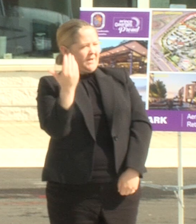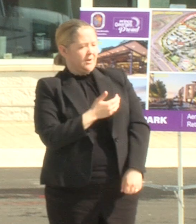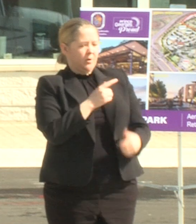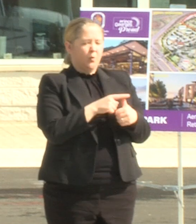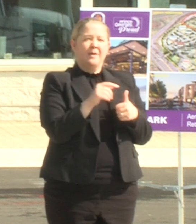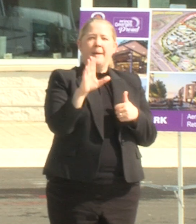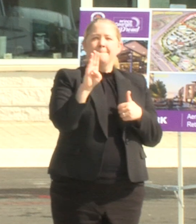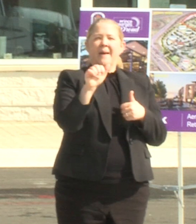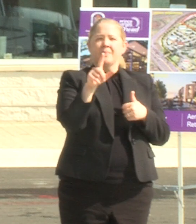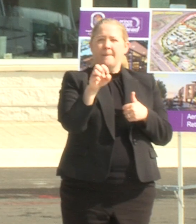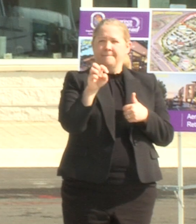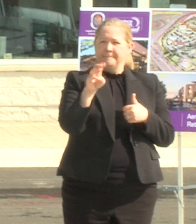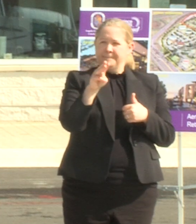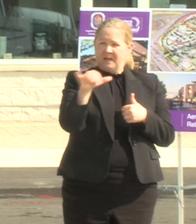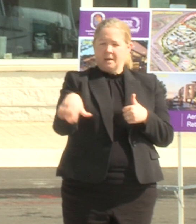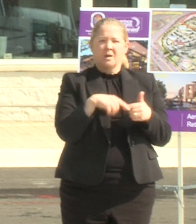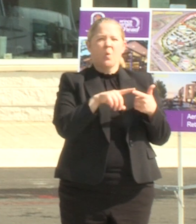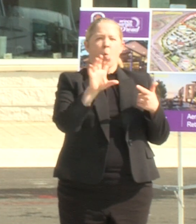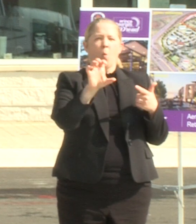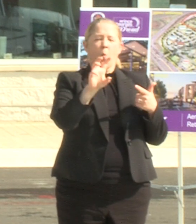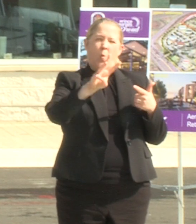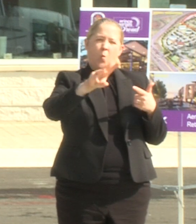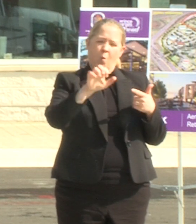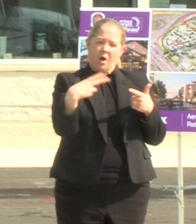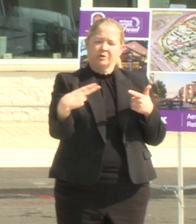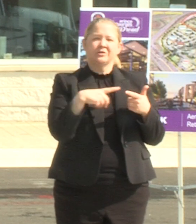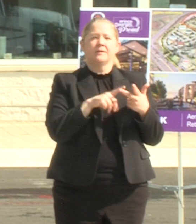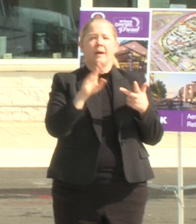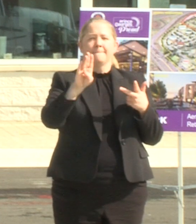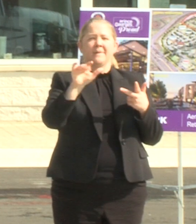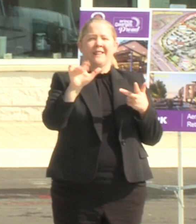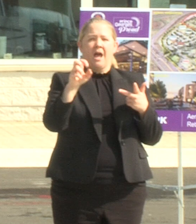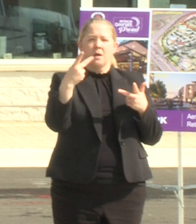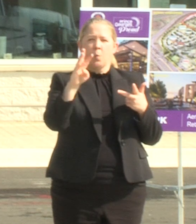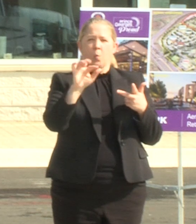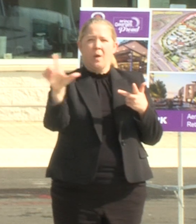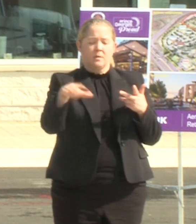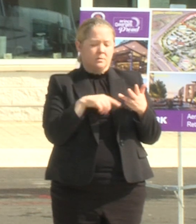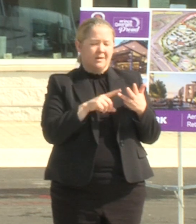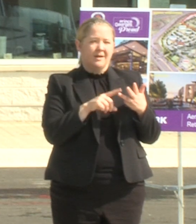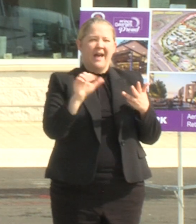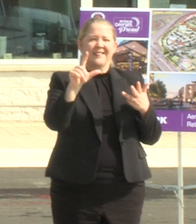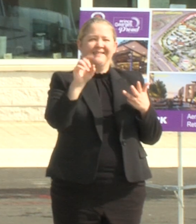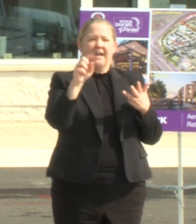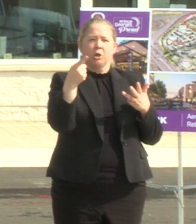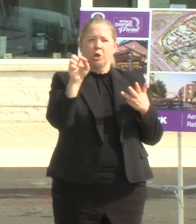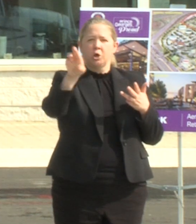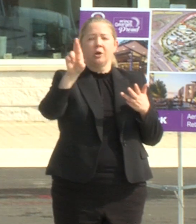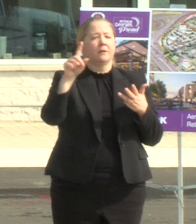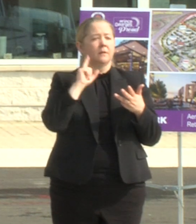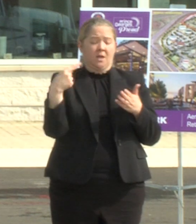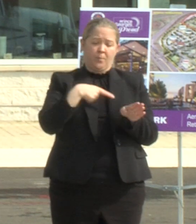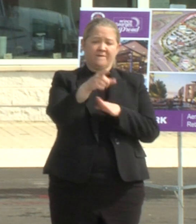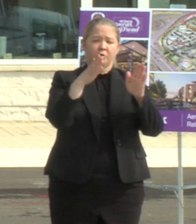mr wash mr blackwell and miss alexander these real estate professionals are part of the future here along the blue line